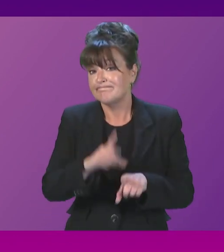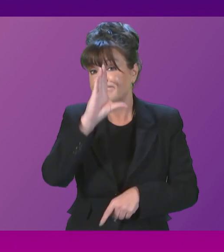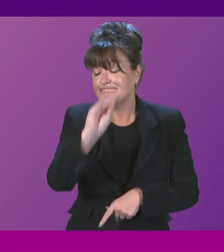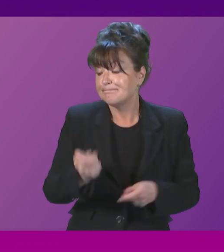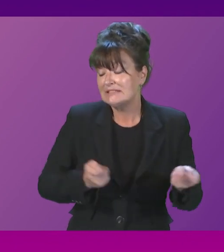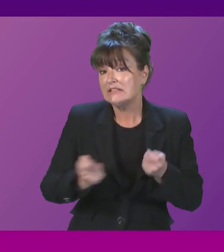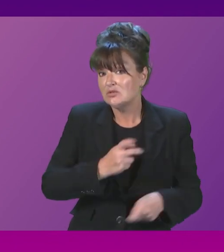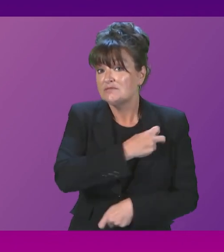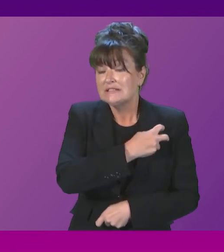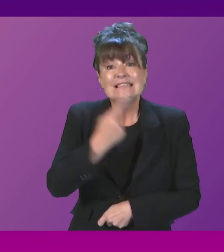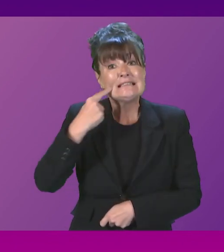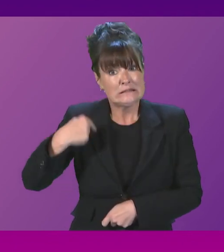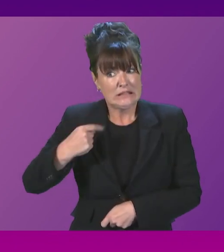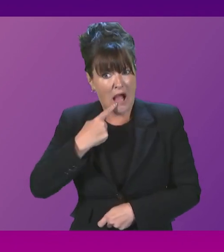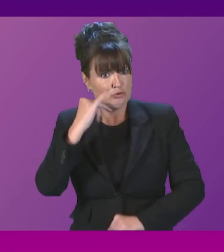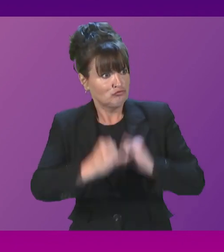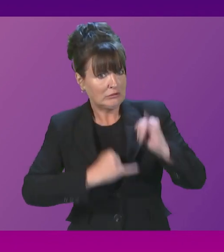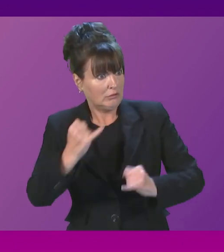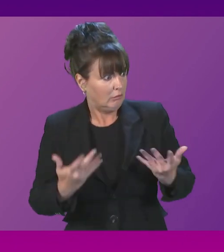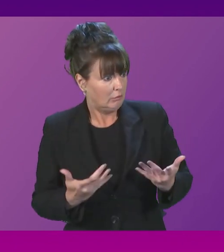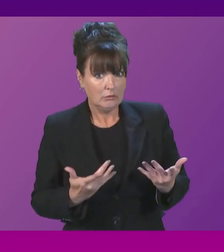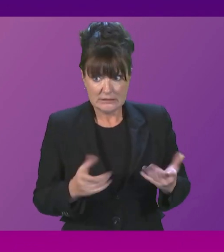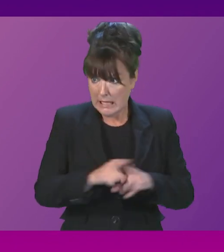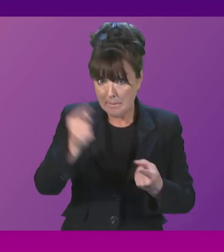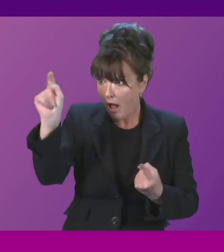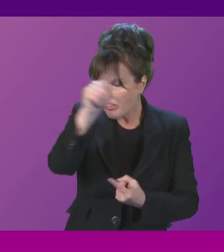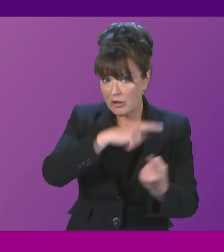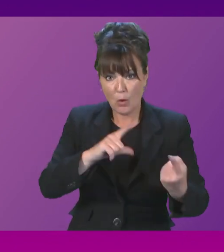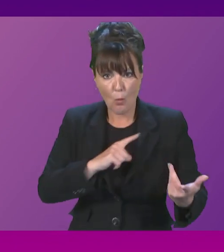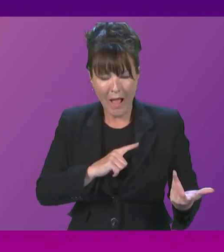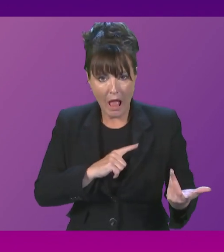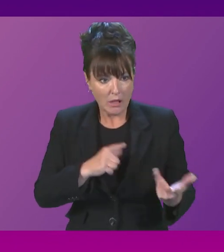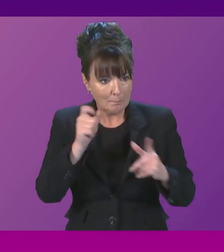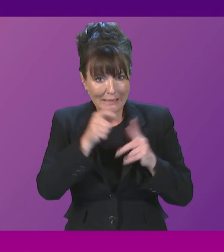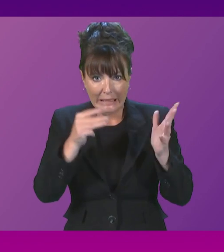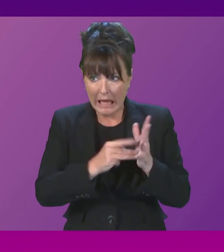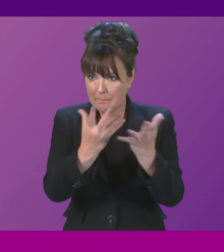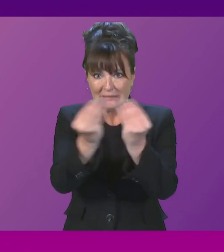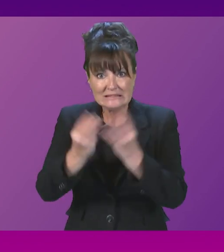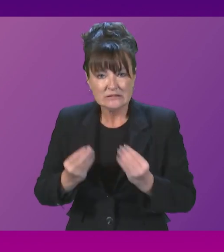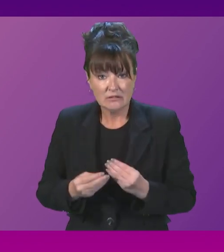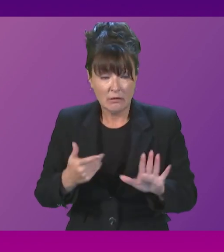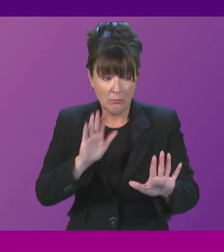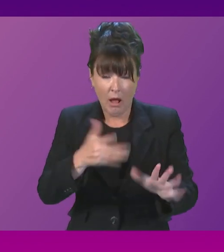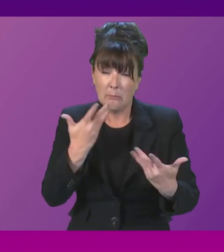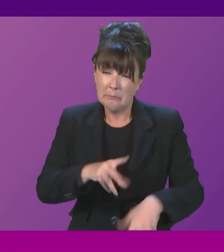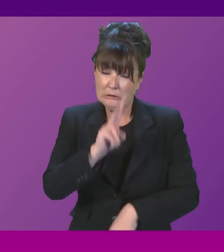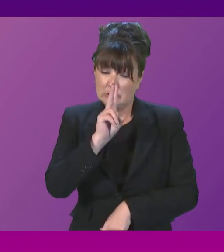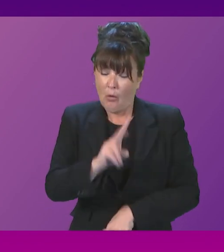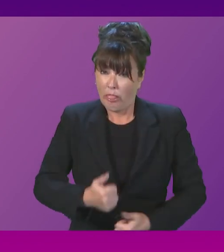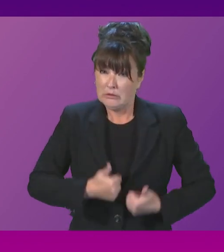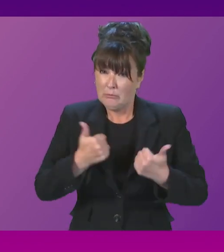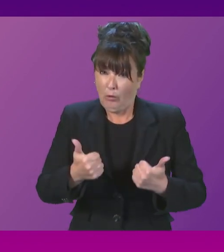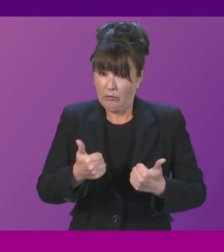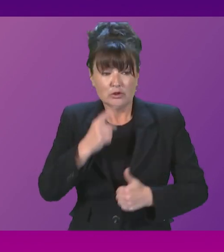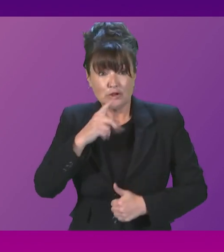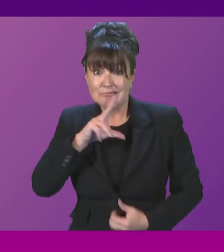critical of the fact that the Prime Minister was missing in action. But having heard her this morning and watched the market reaction as